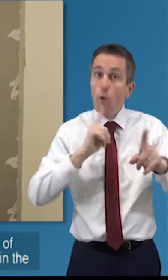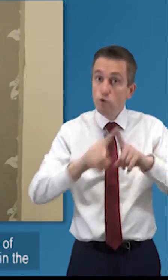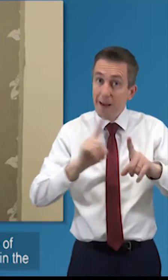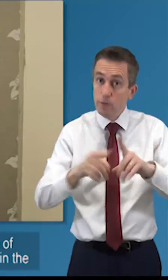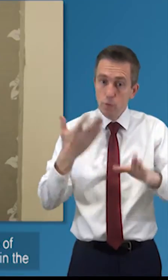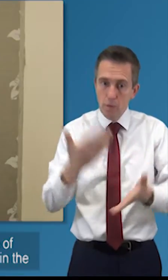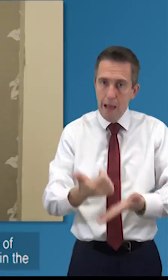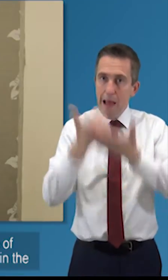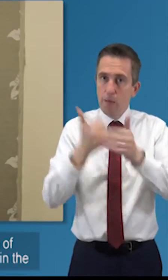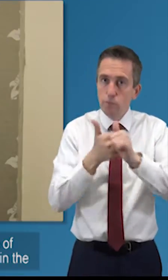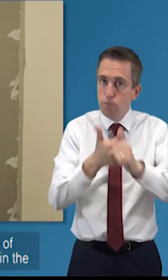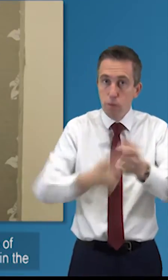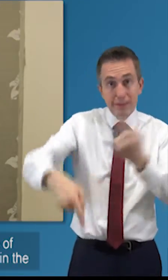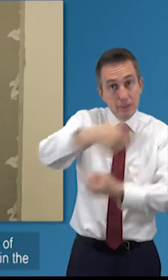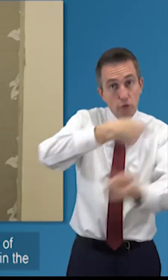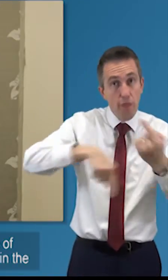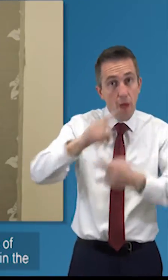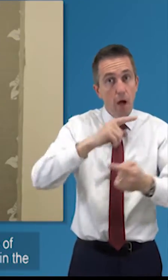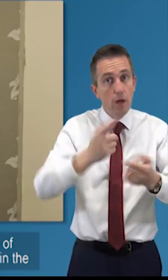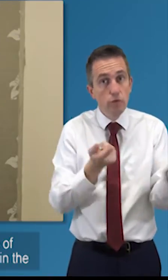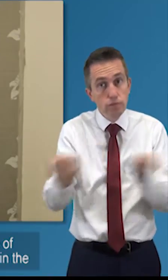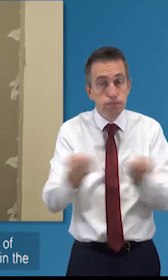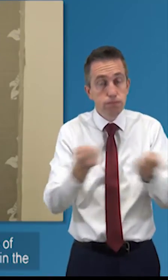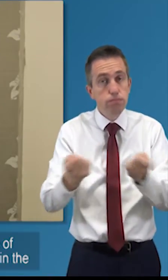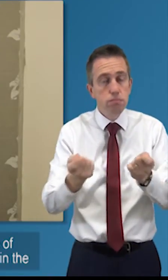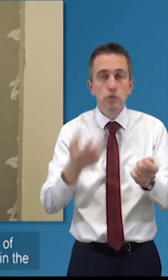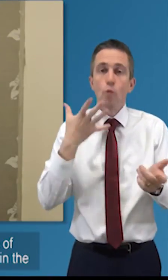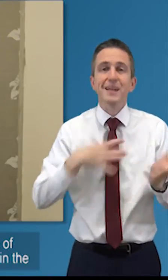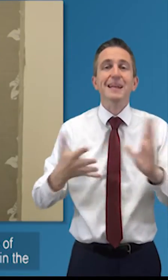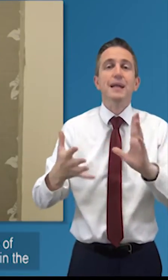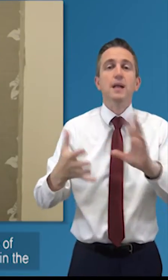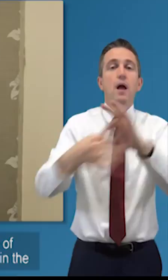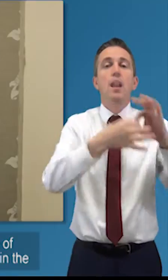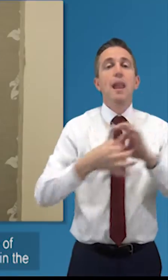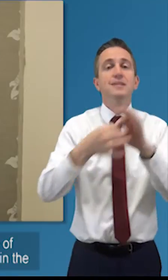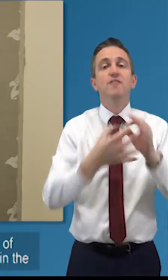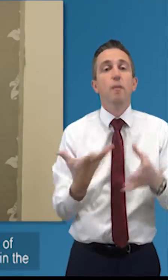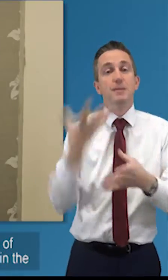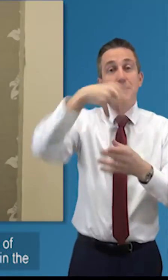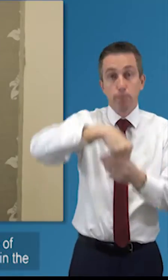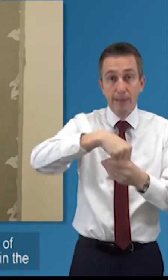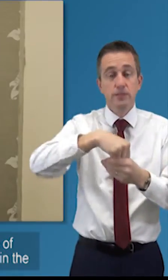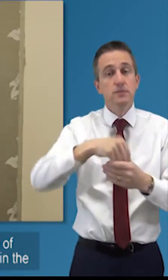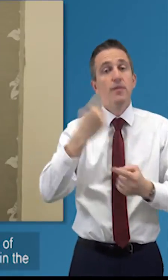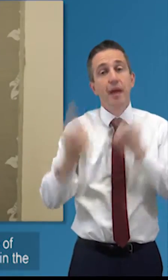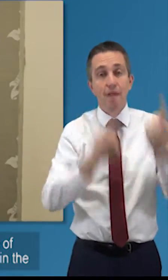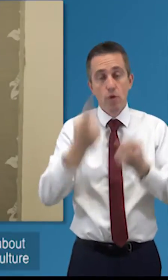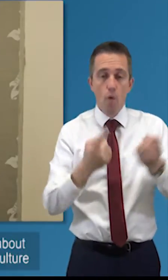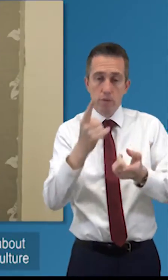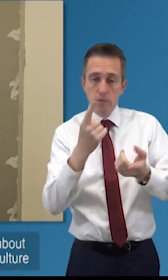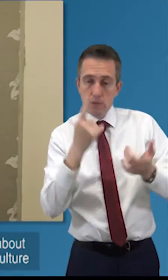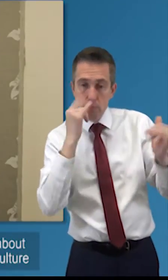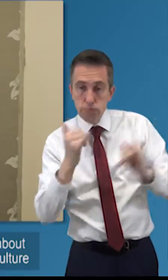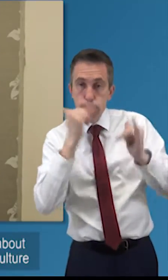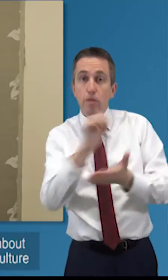managing the charity and i think that that issue of collective participation of everyone being involved in the